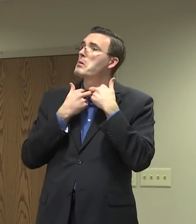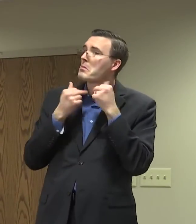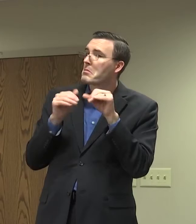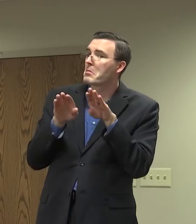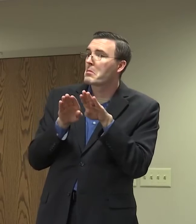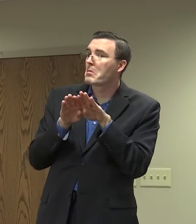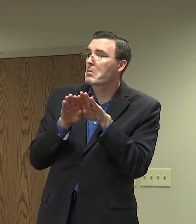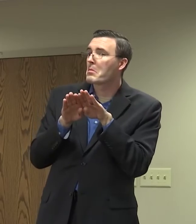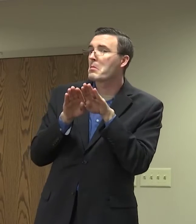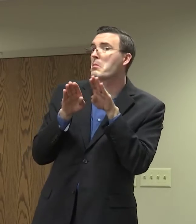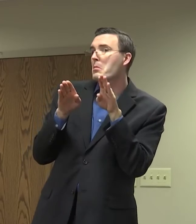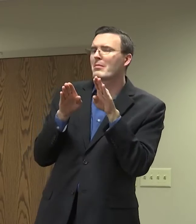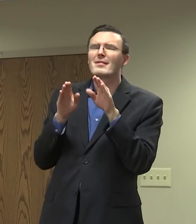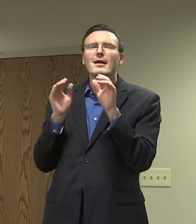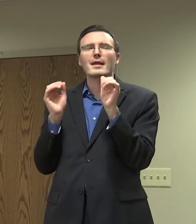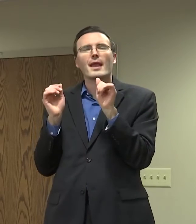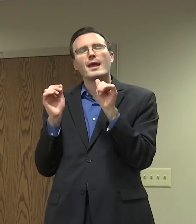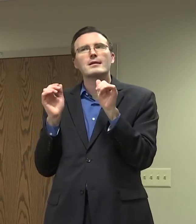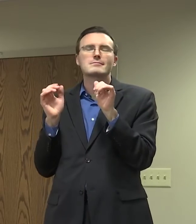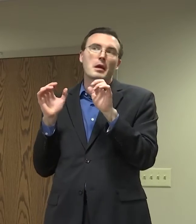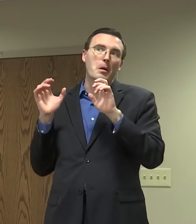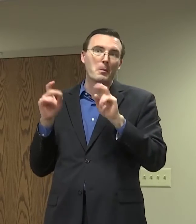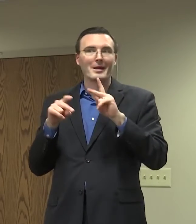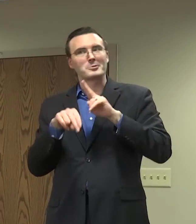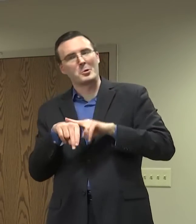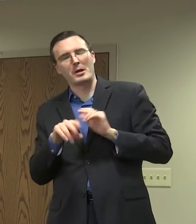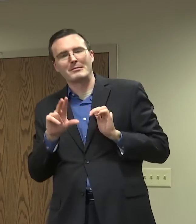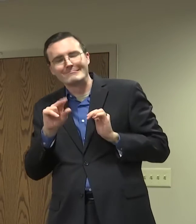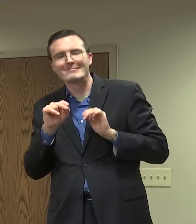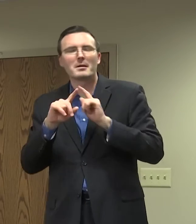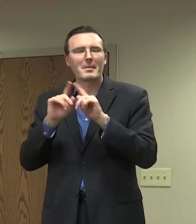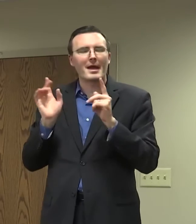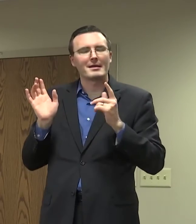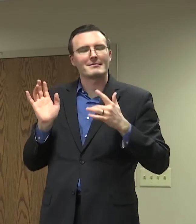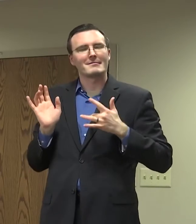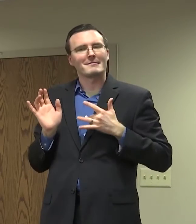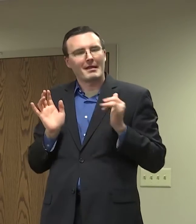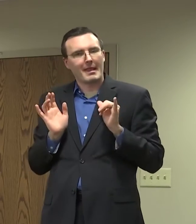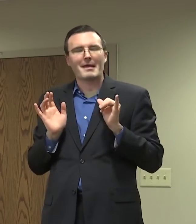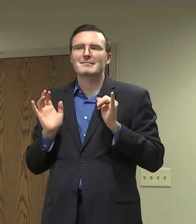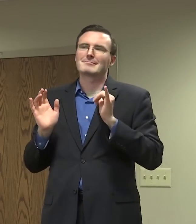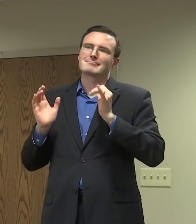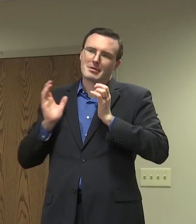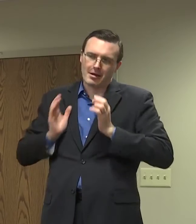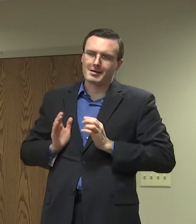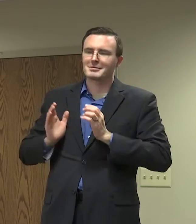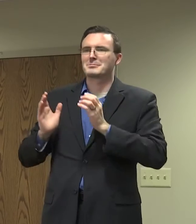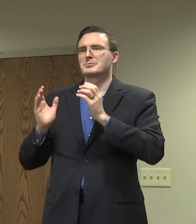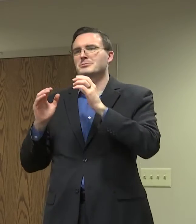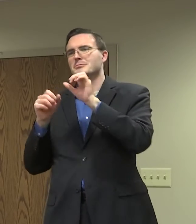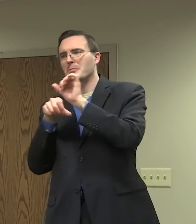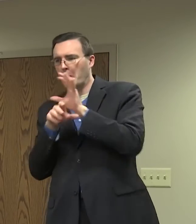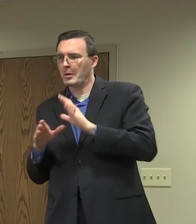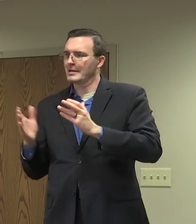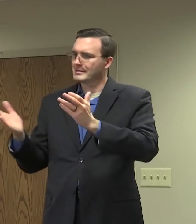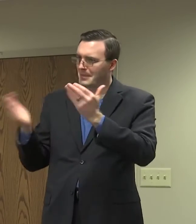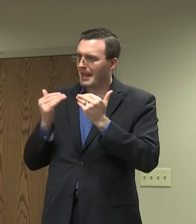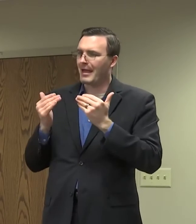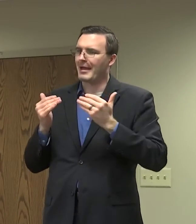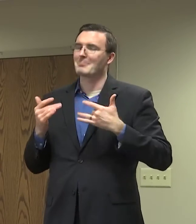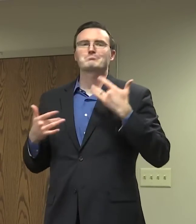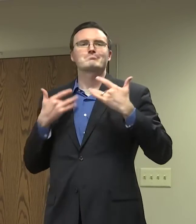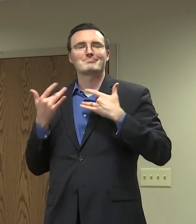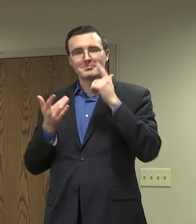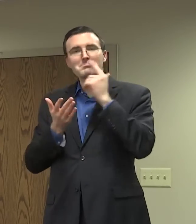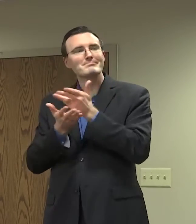small sense of normalcy back to their lives and for their employees and their patrons. We're also seeing a decline in